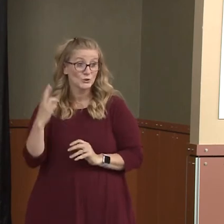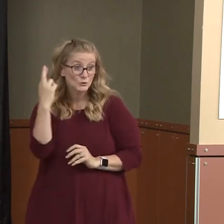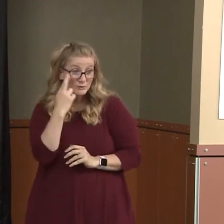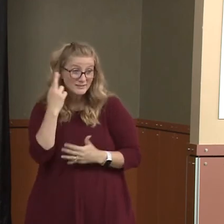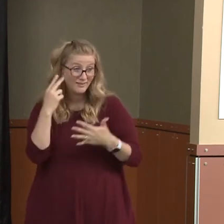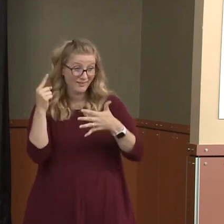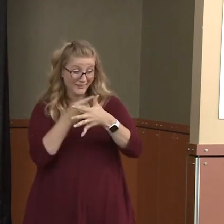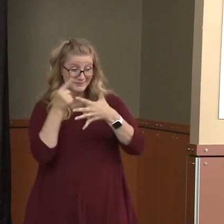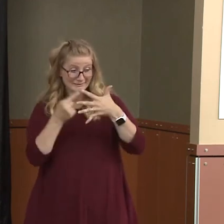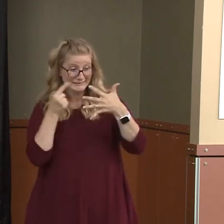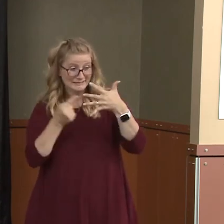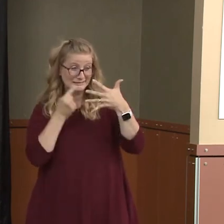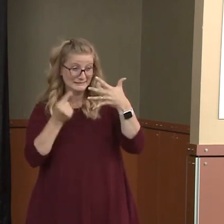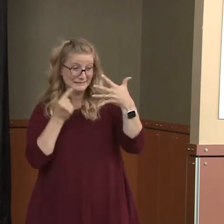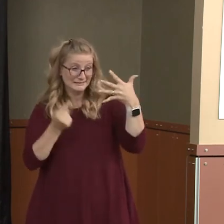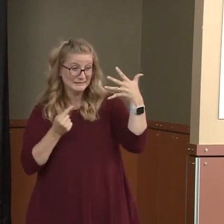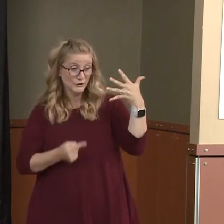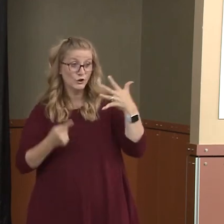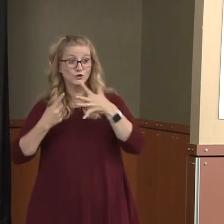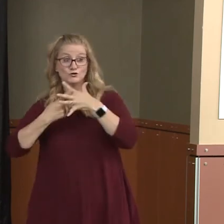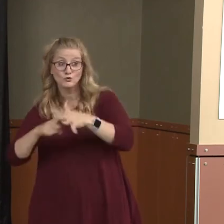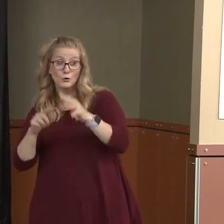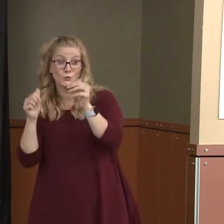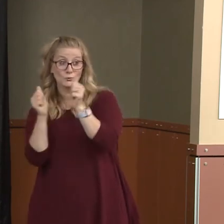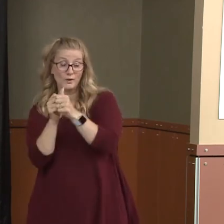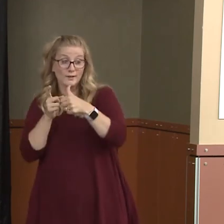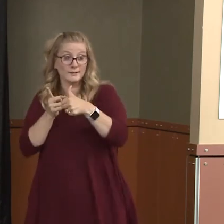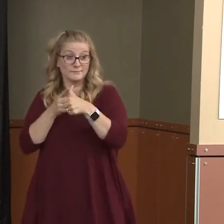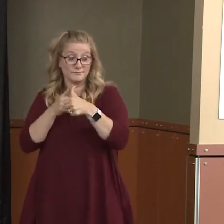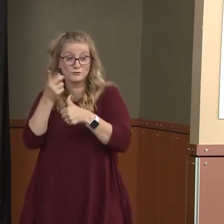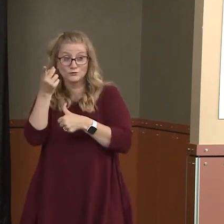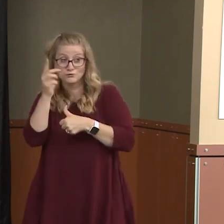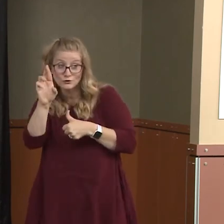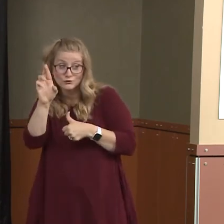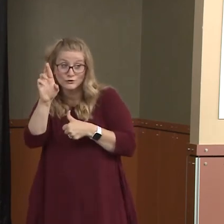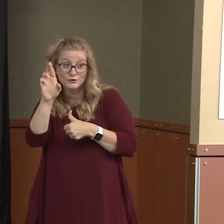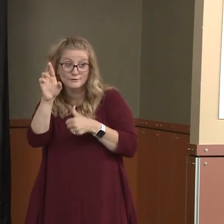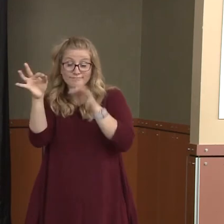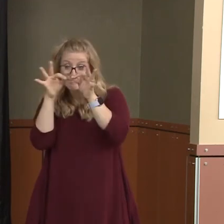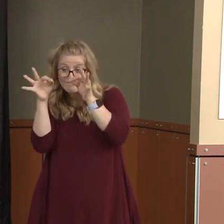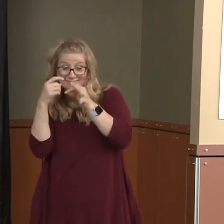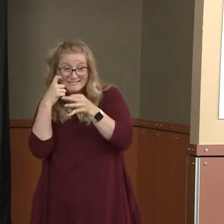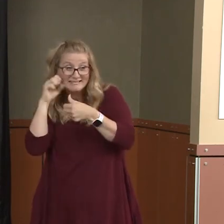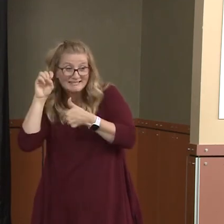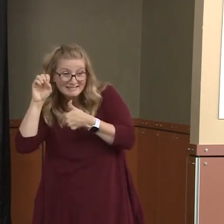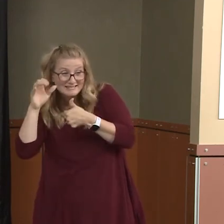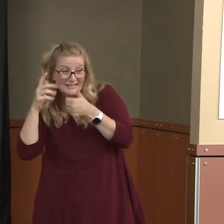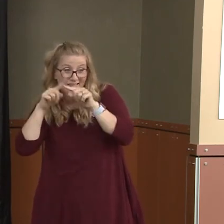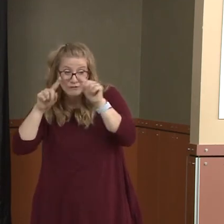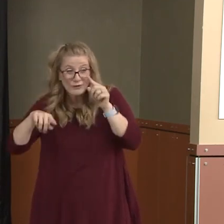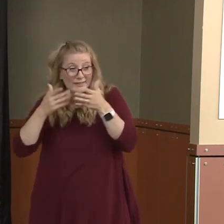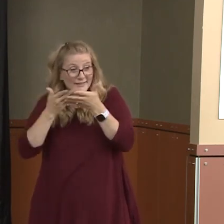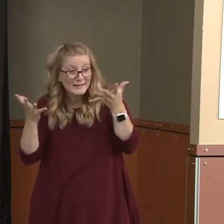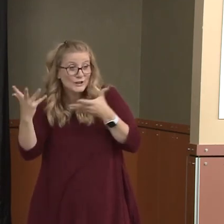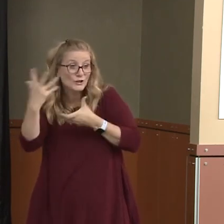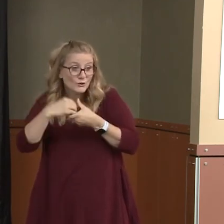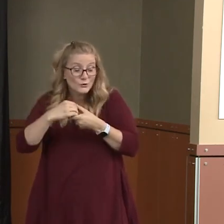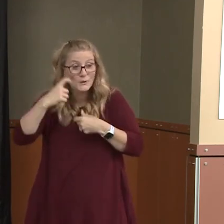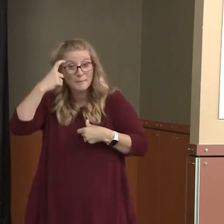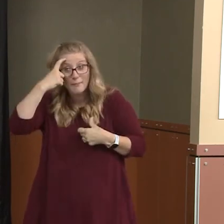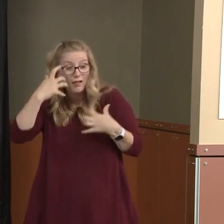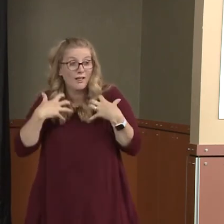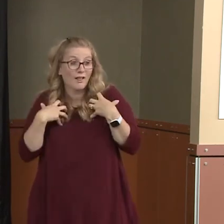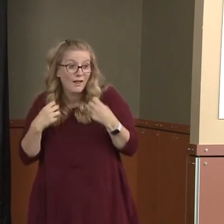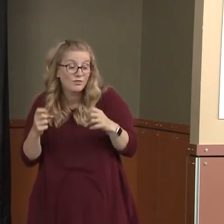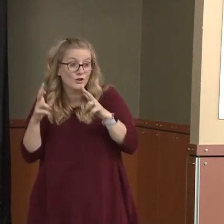went today. We started off with the doctor and she talked about a variety of things including mental health issues. And certainly